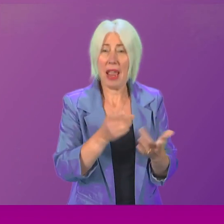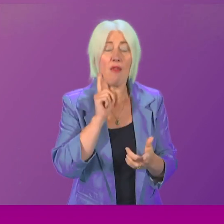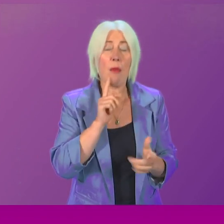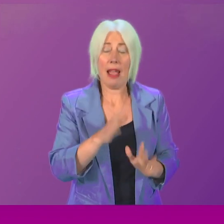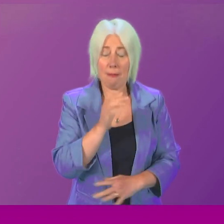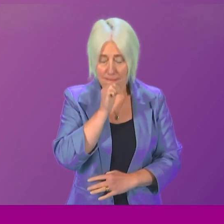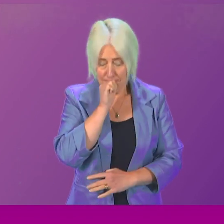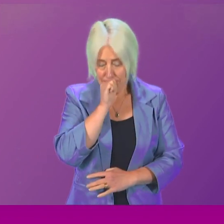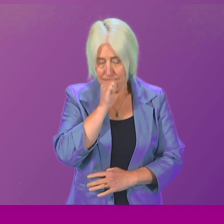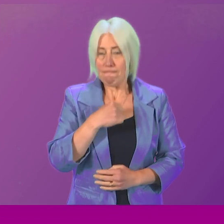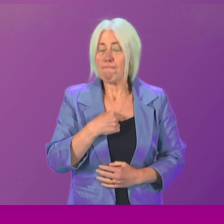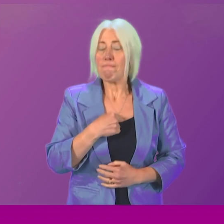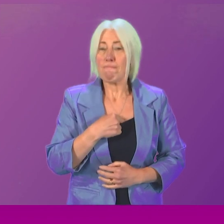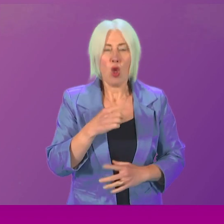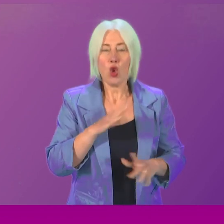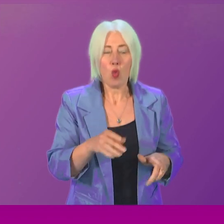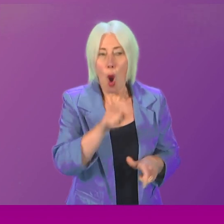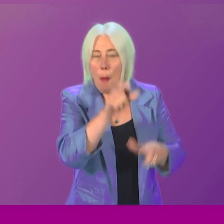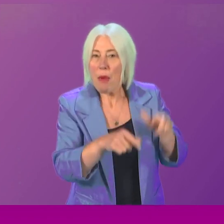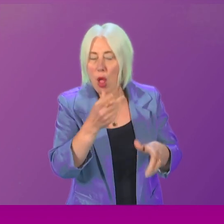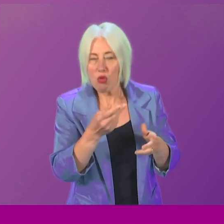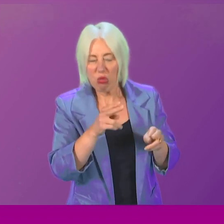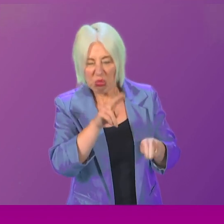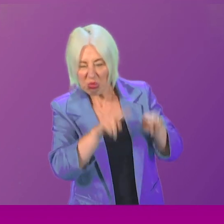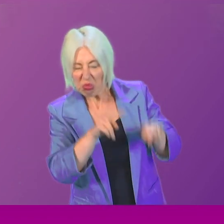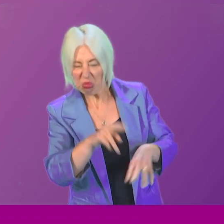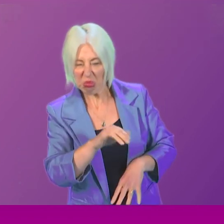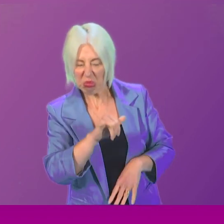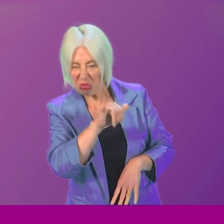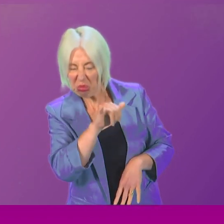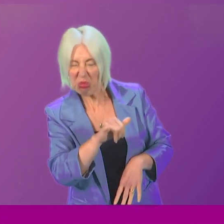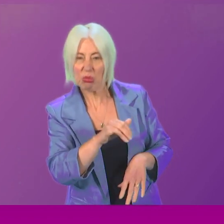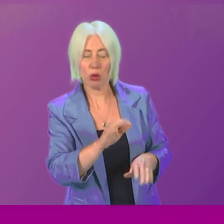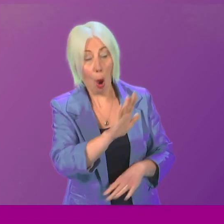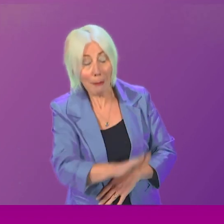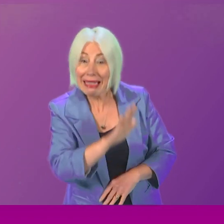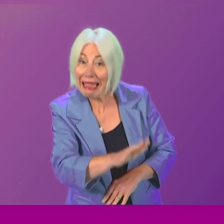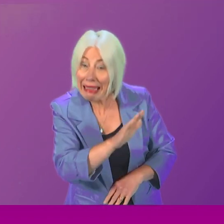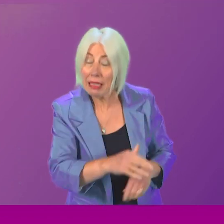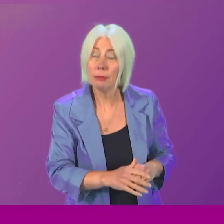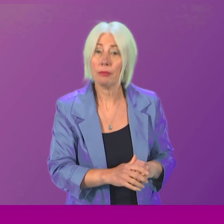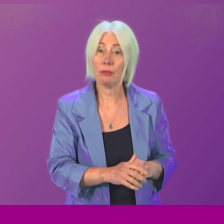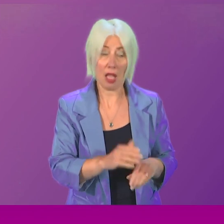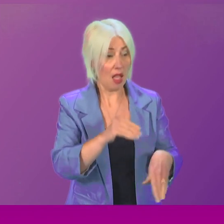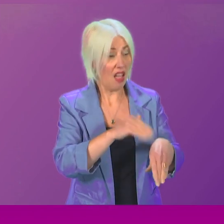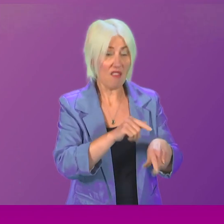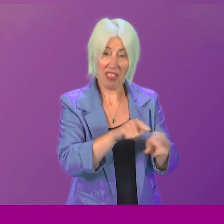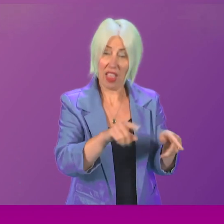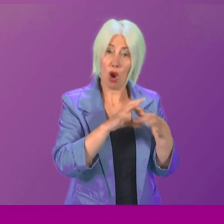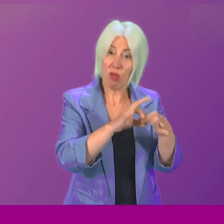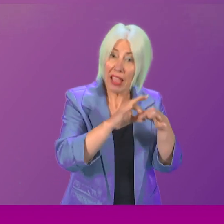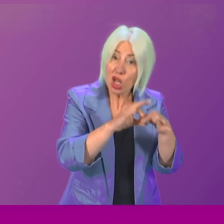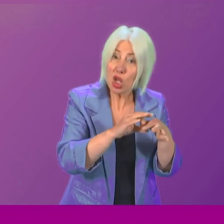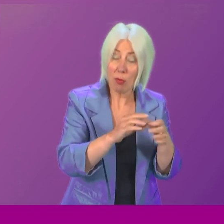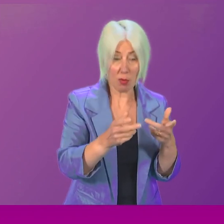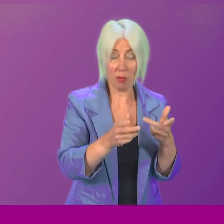silence for fear of other people's judgment or pity. It has affected their relationships. Relationships with subsequent